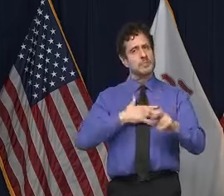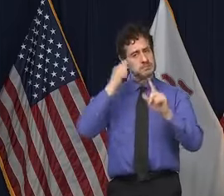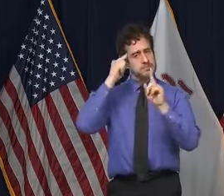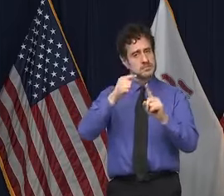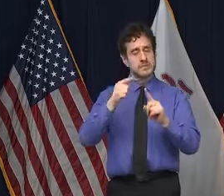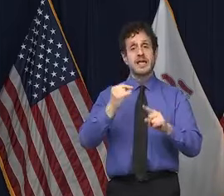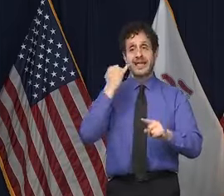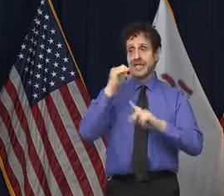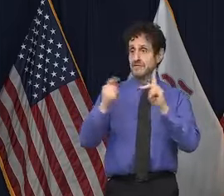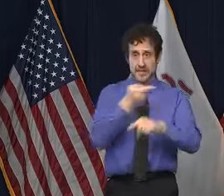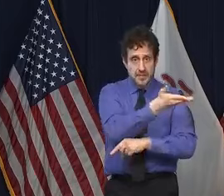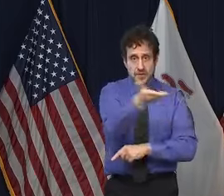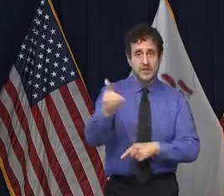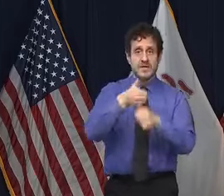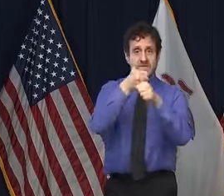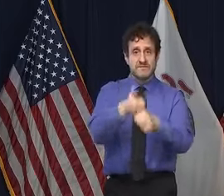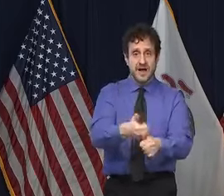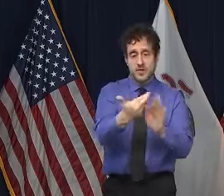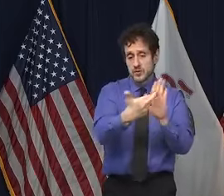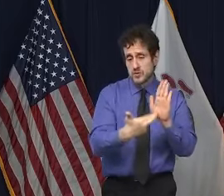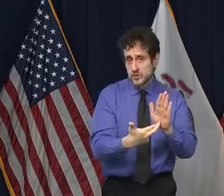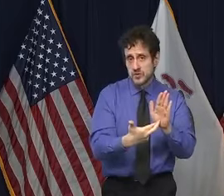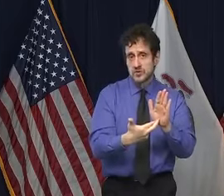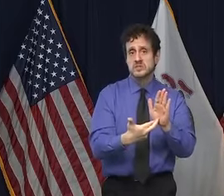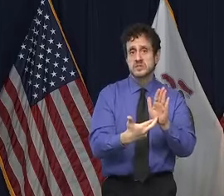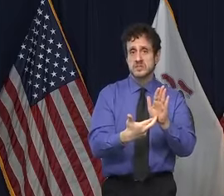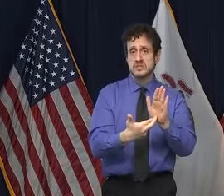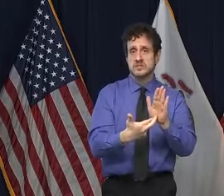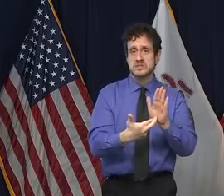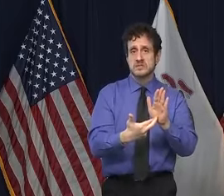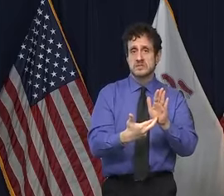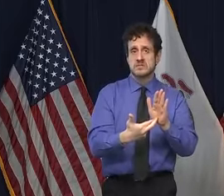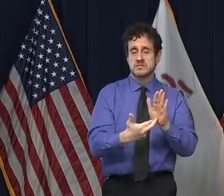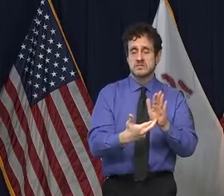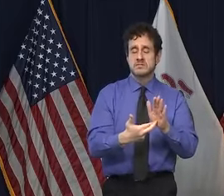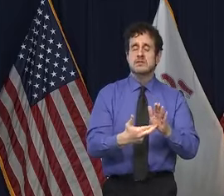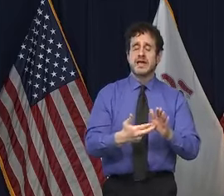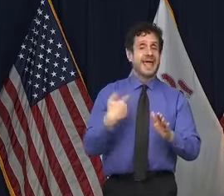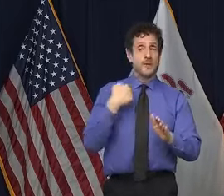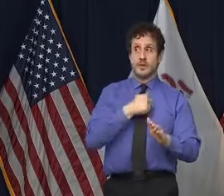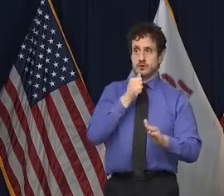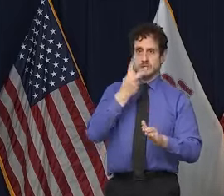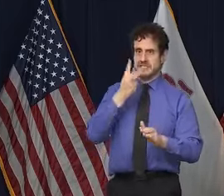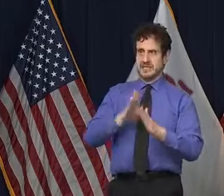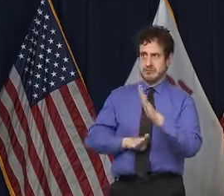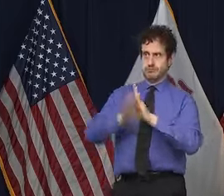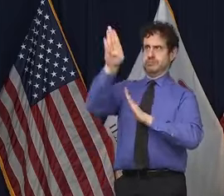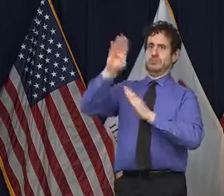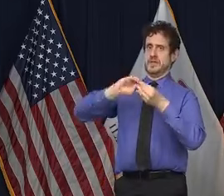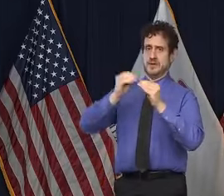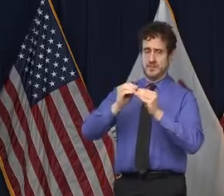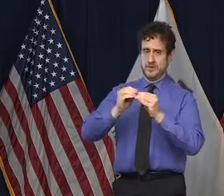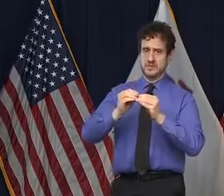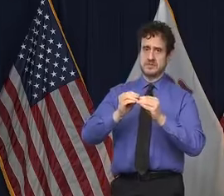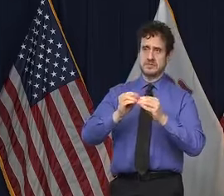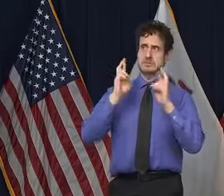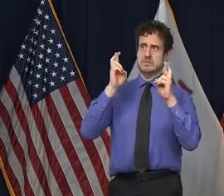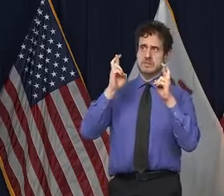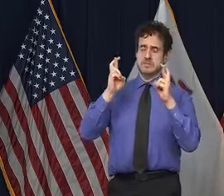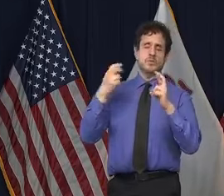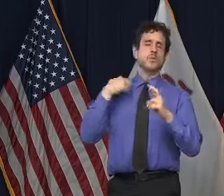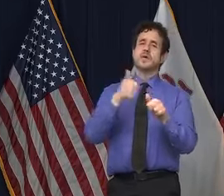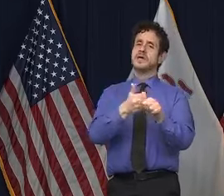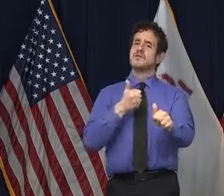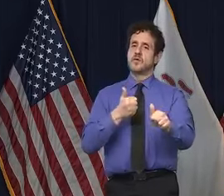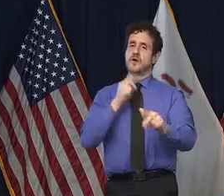mitigations and if we don't see as big a surge as is being discussed nationwide, we'll be able to